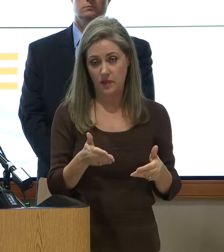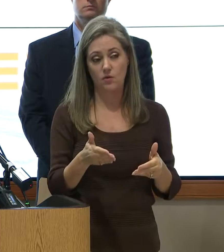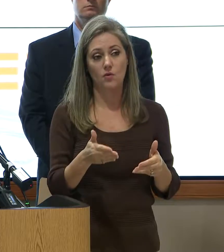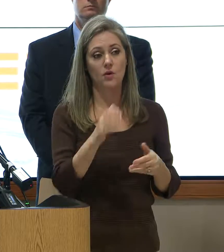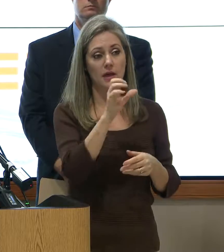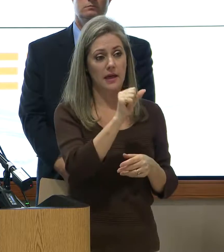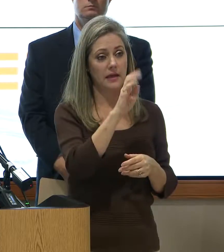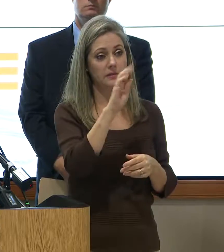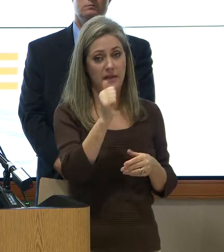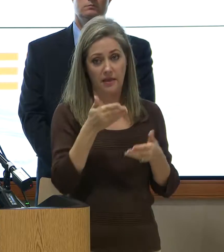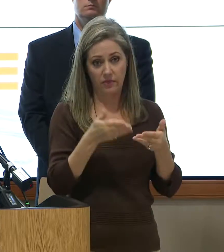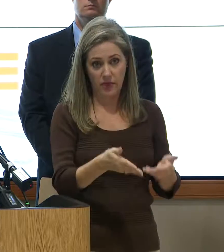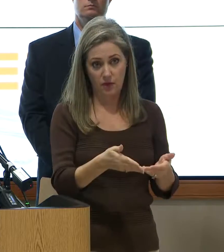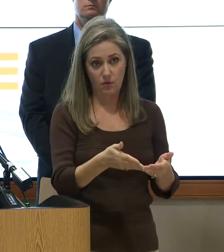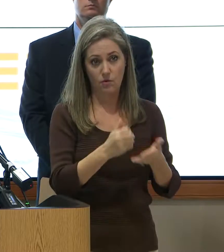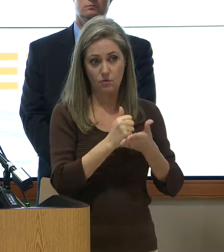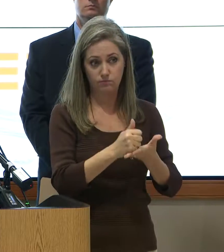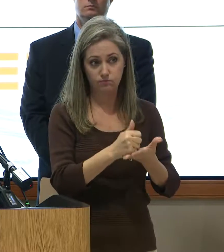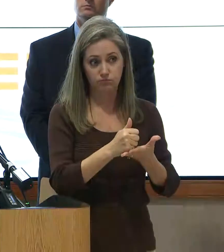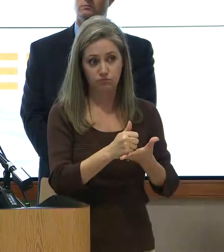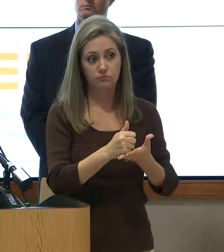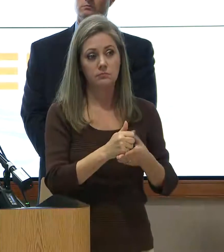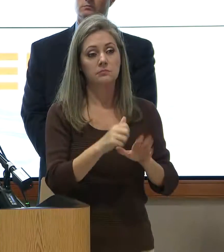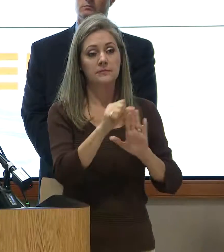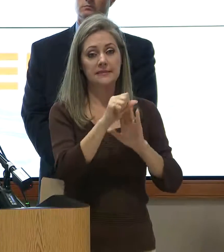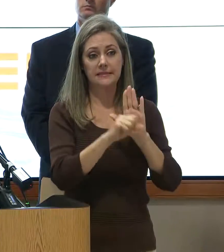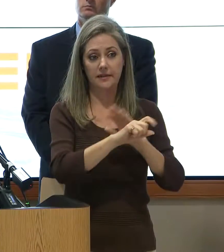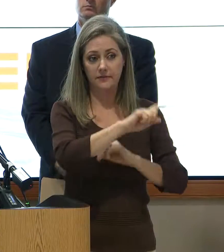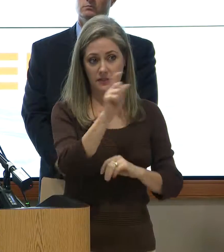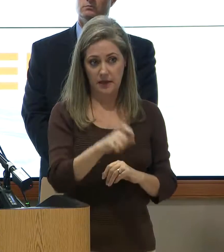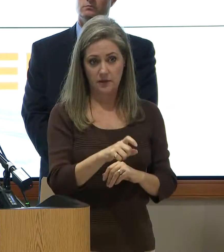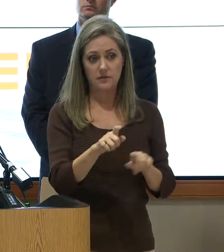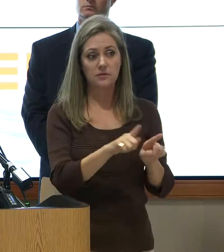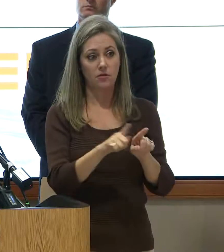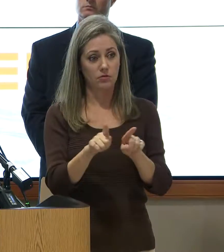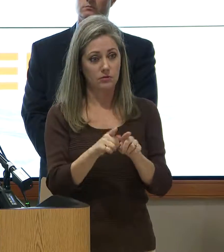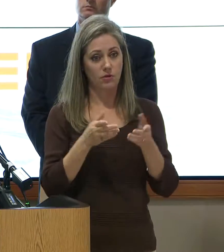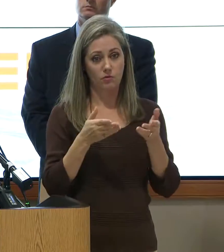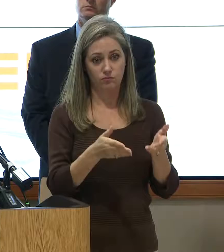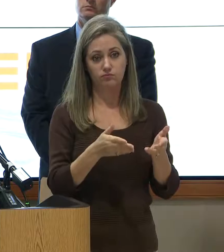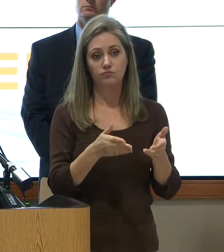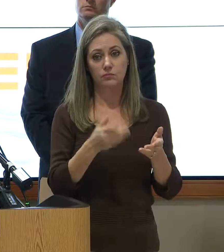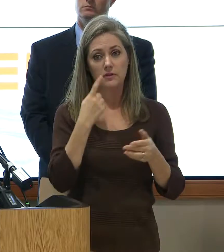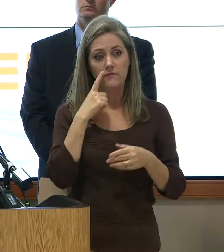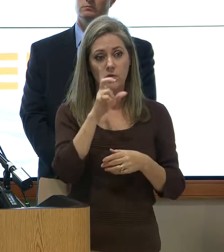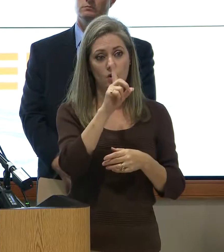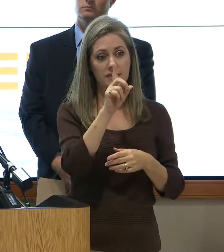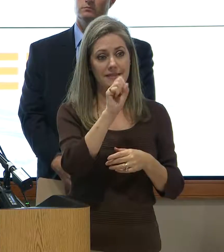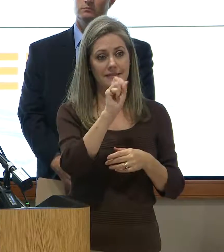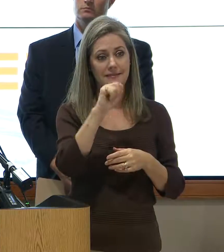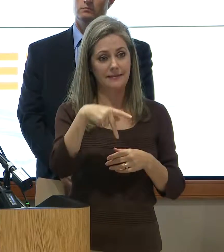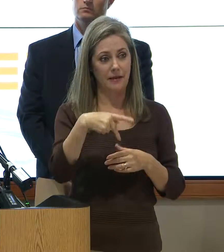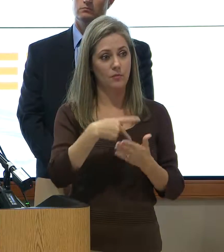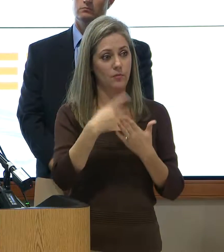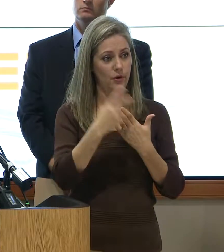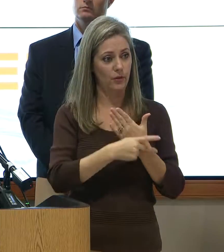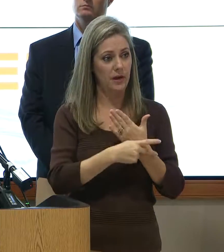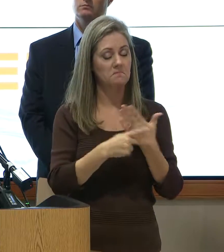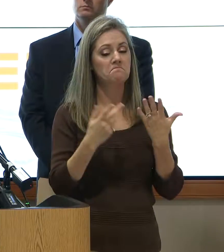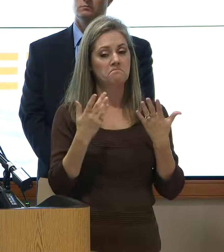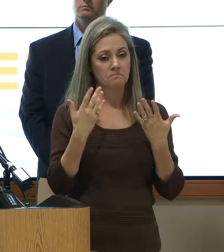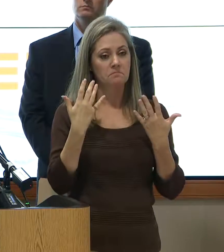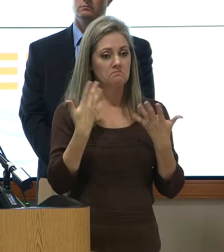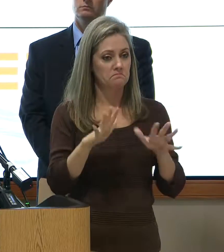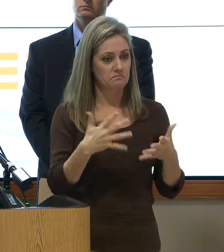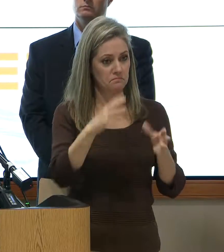SBA's on site. And the state of Texas is there for the DSNAP program. So that's what we